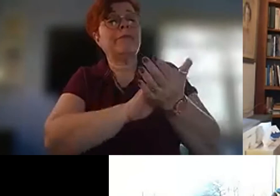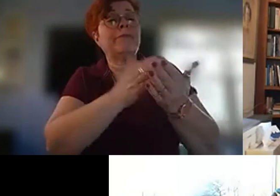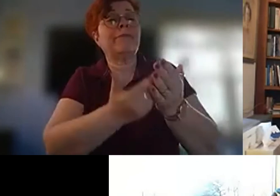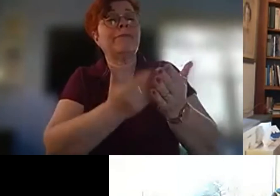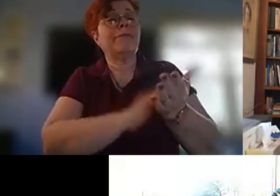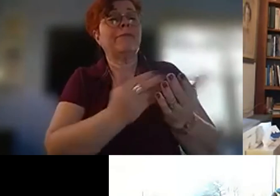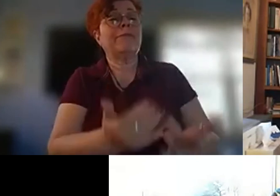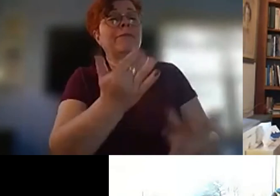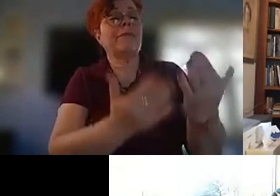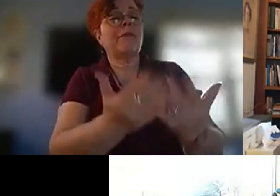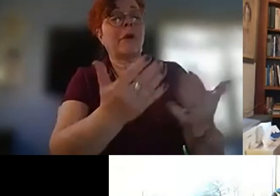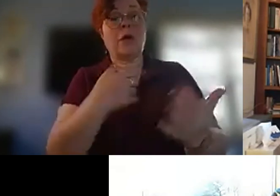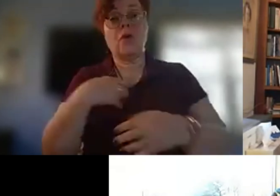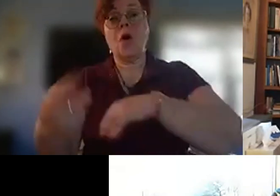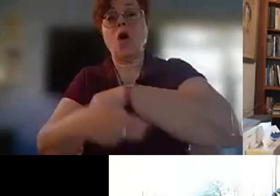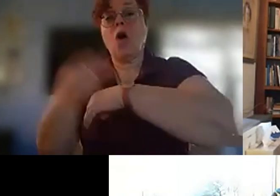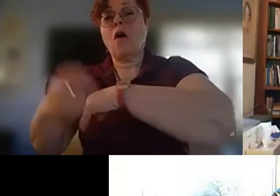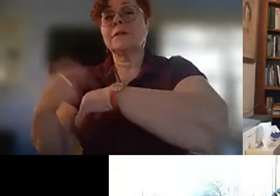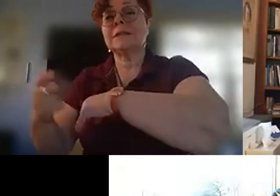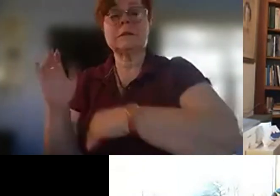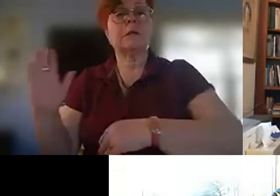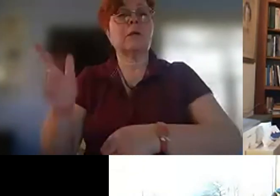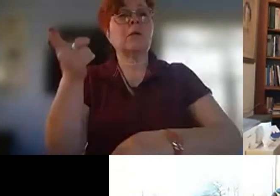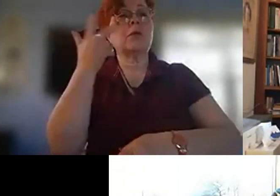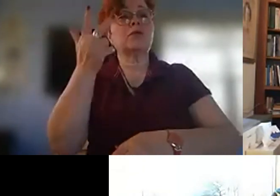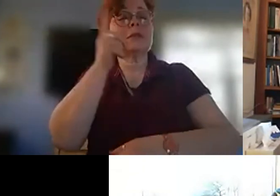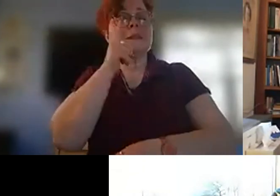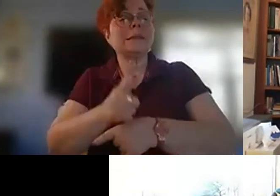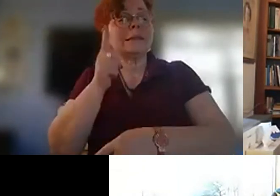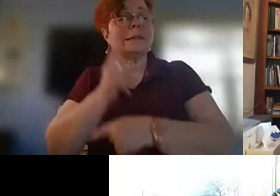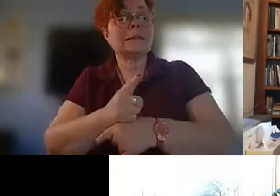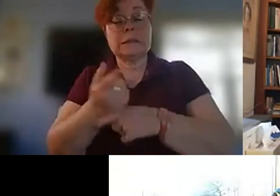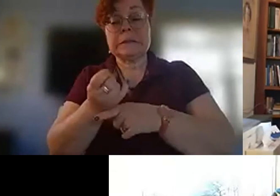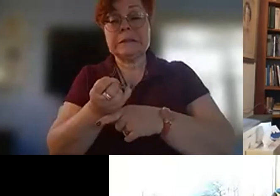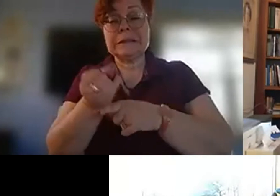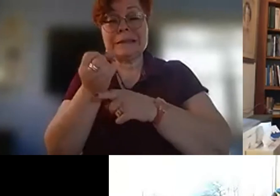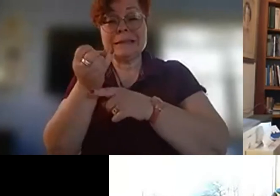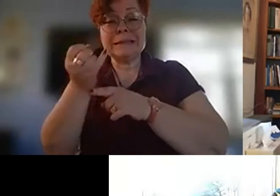harvesting their three sisters the seed saved over thousands of years